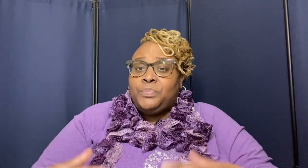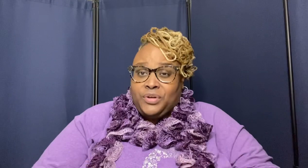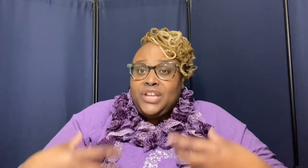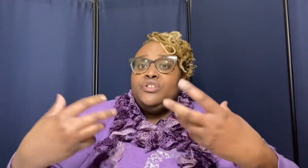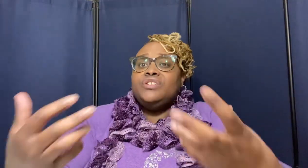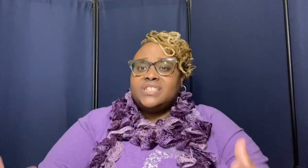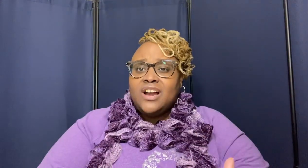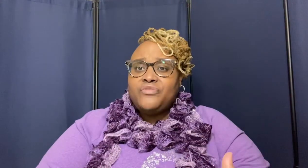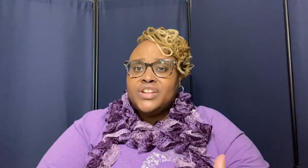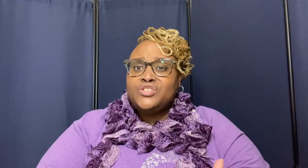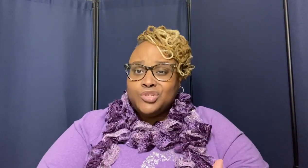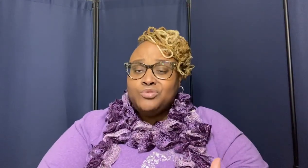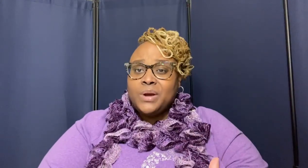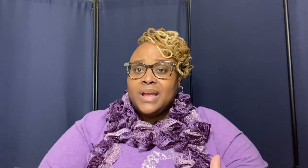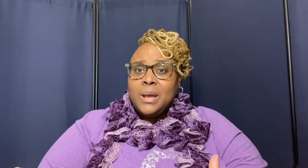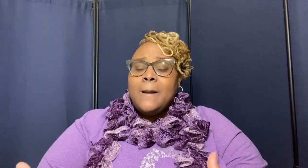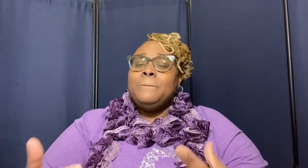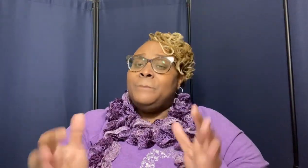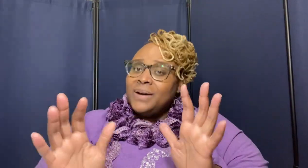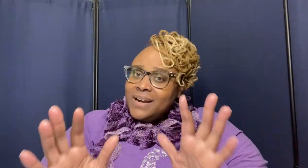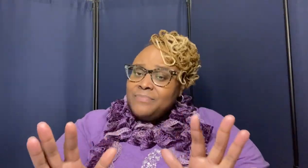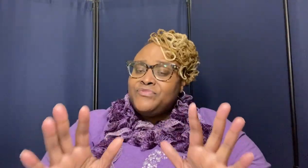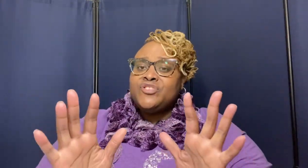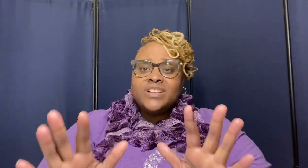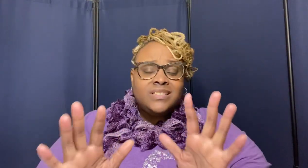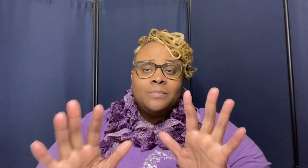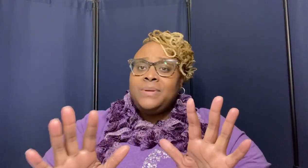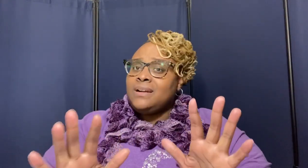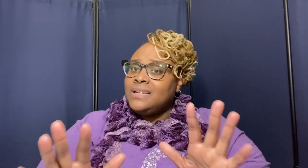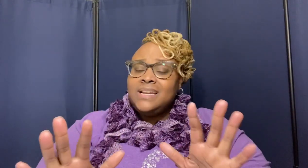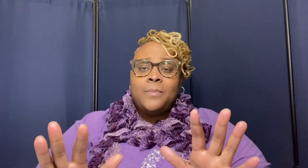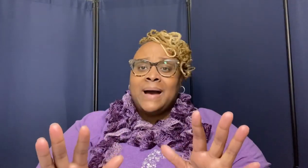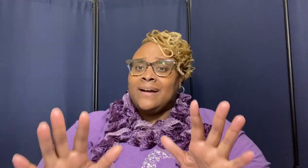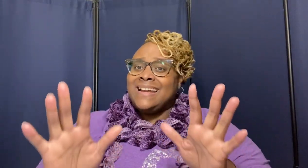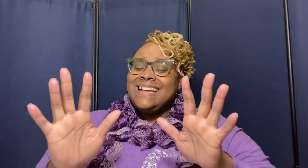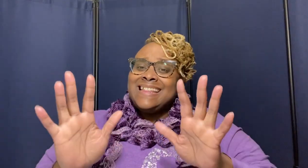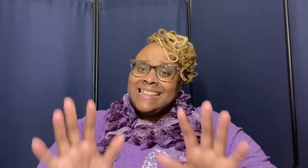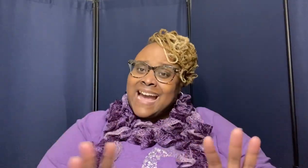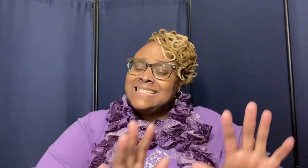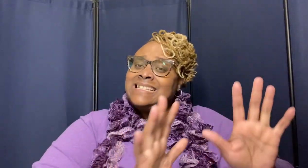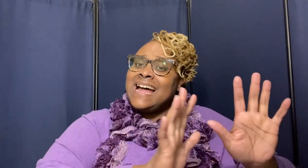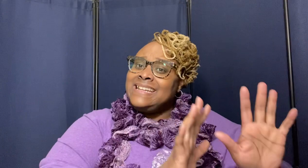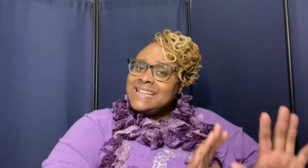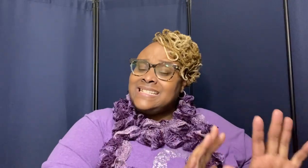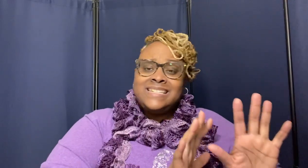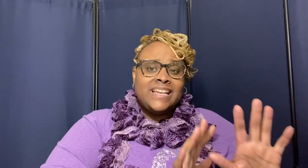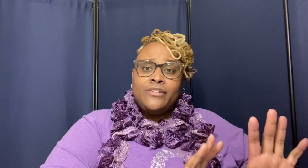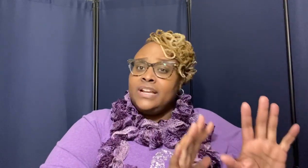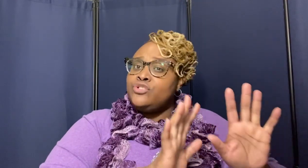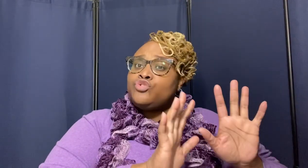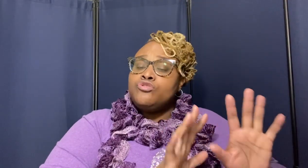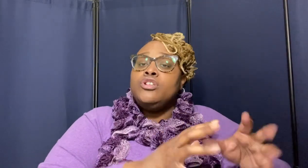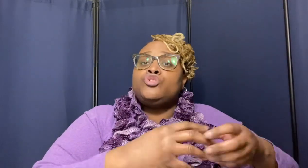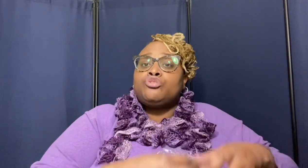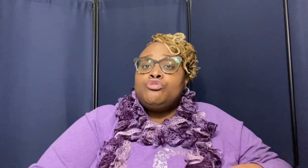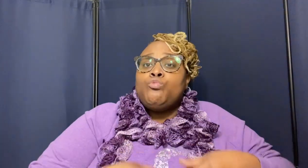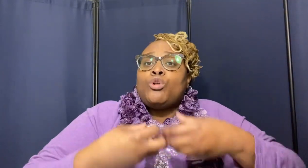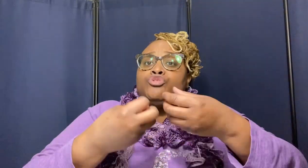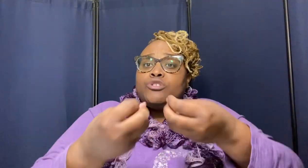putting yourself into it but just to be clear about it that's not necessarily the true worship